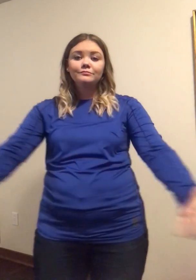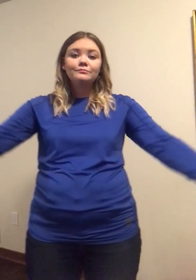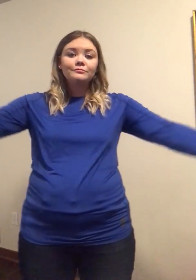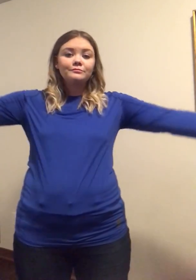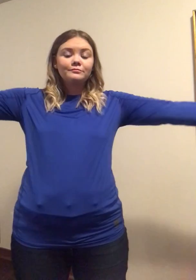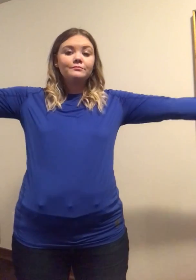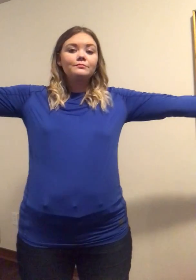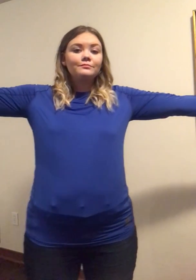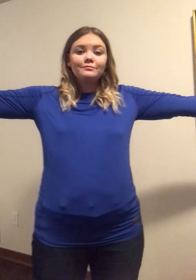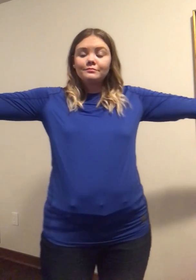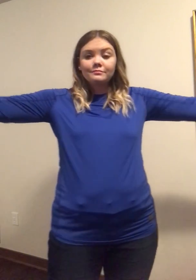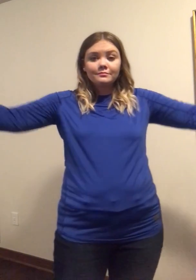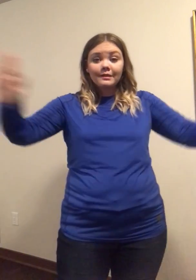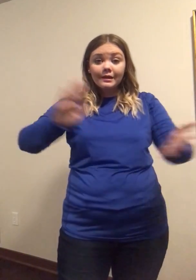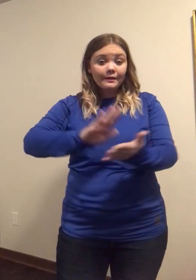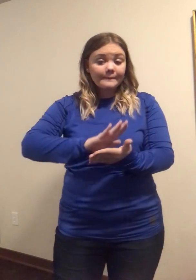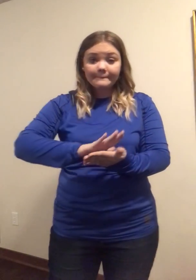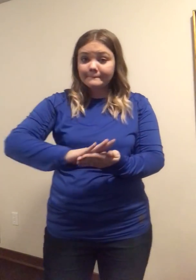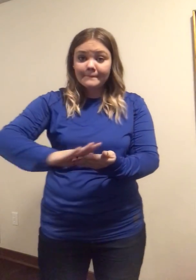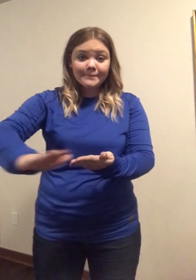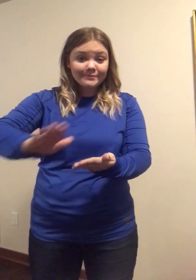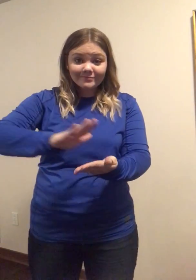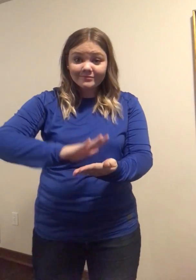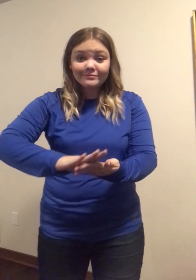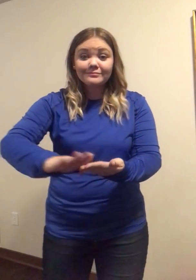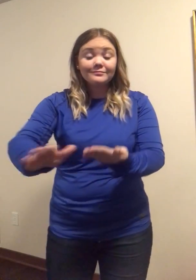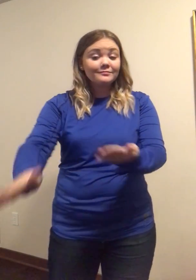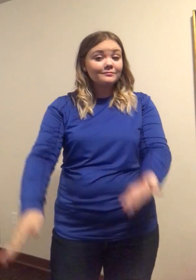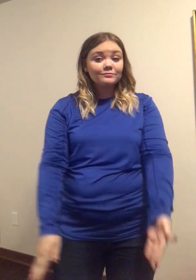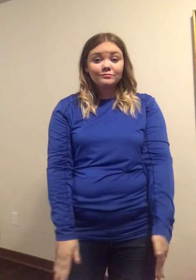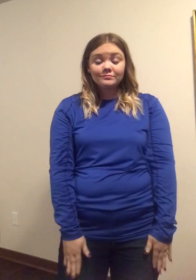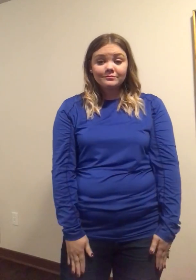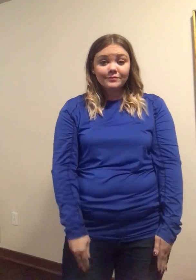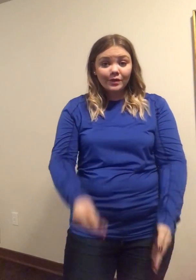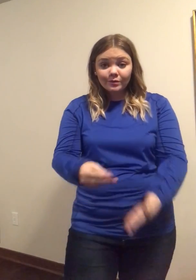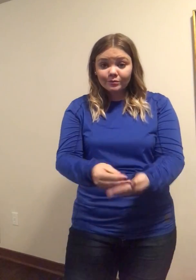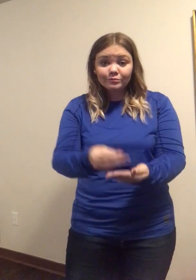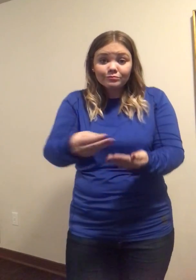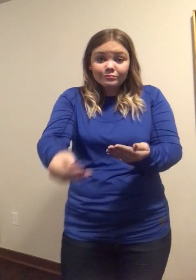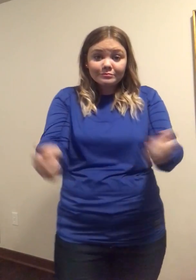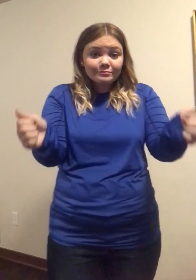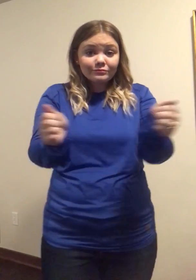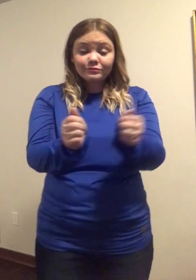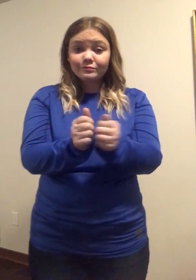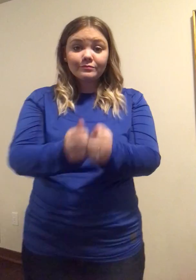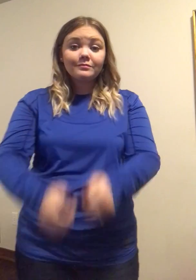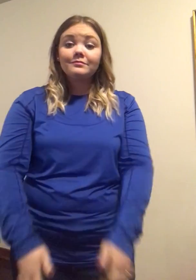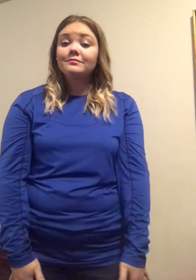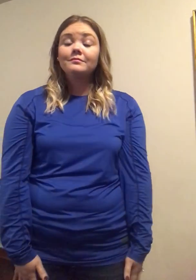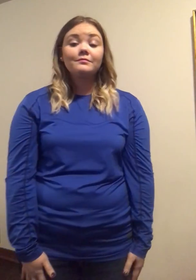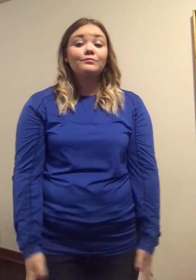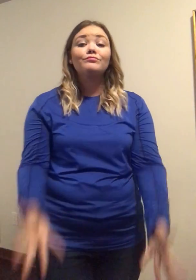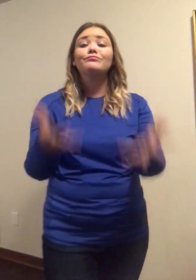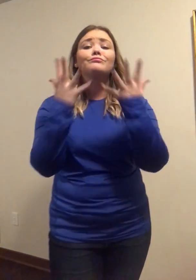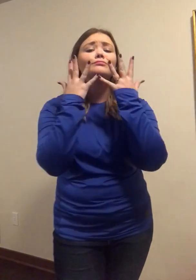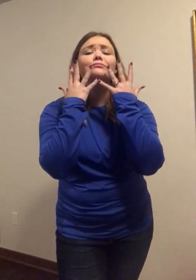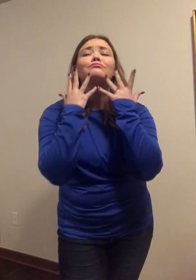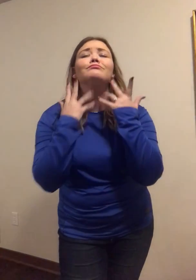open wide. Forgiveness was open. The